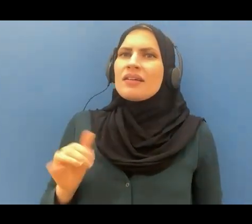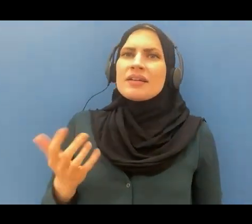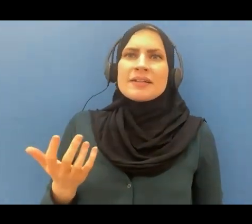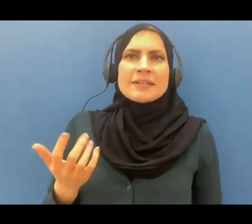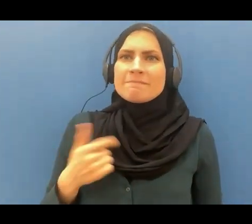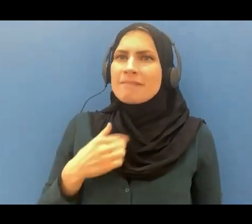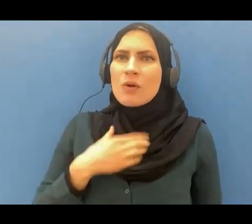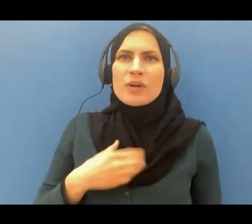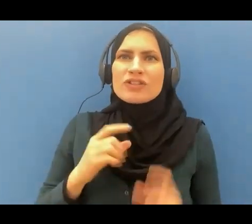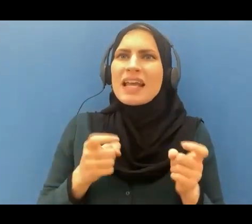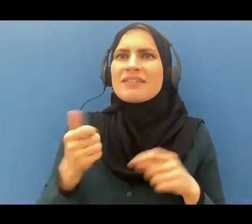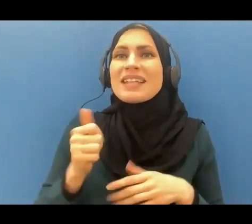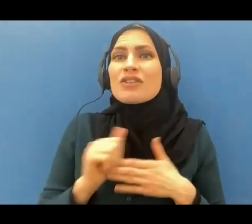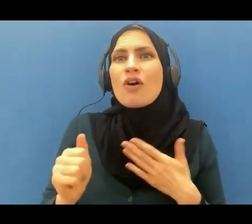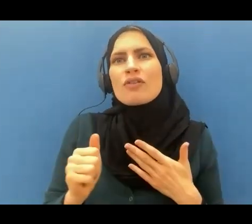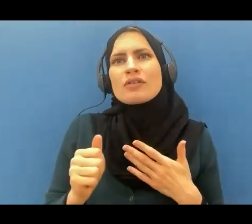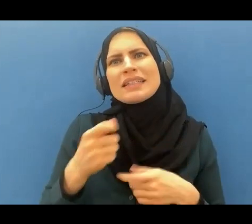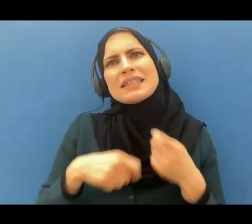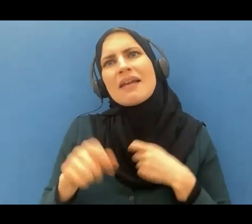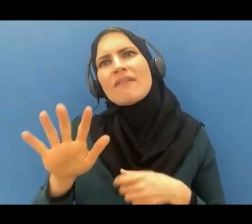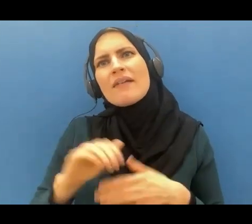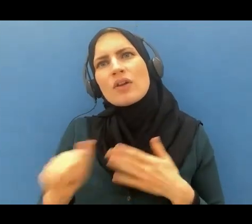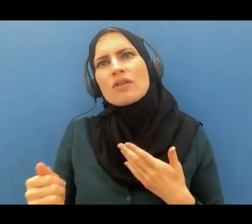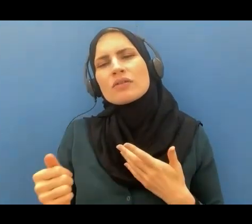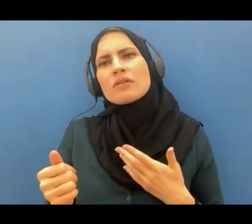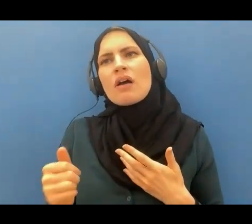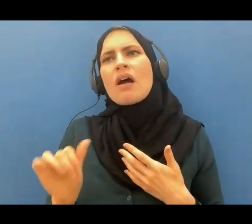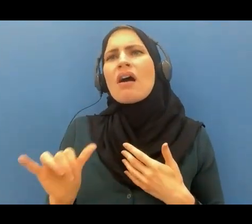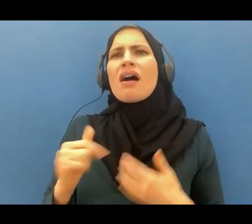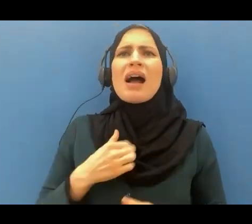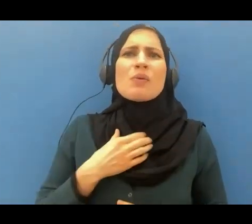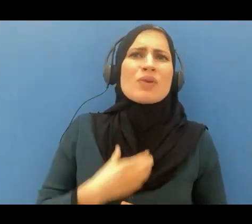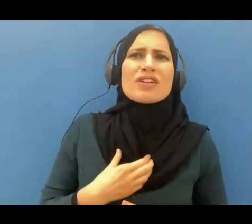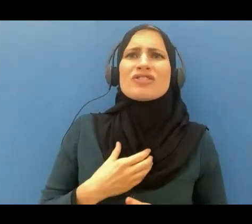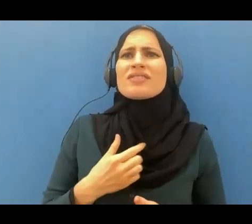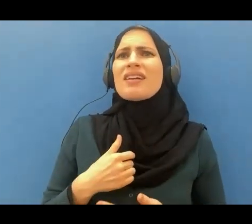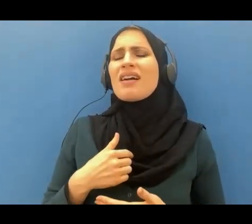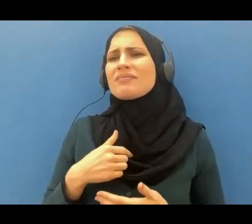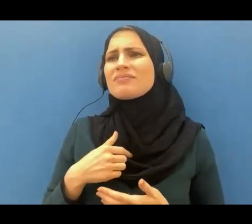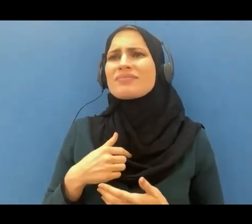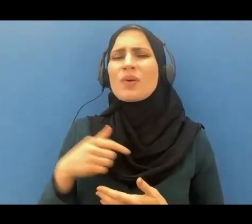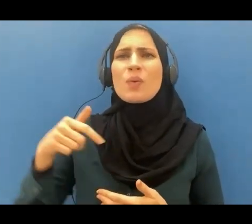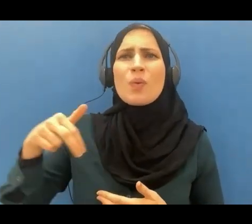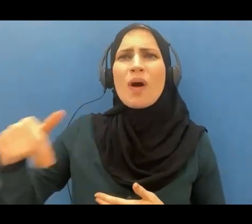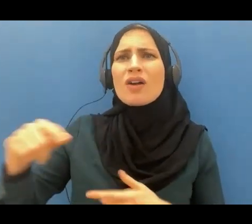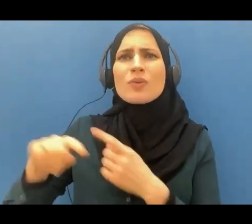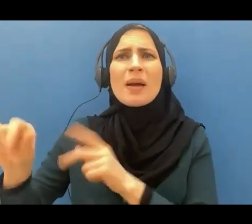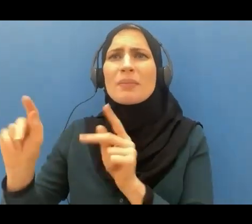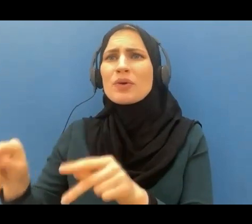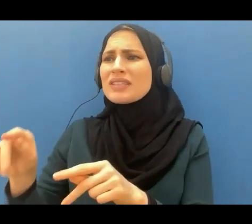dollars instead of five. I wish I had walked to that person in his home instead of